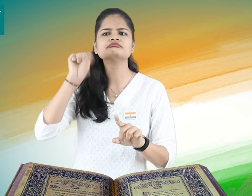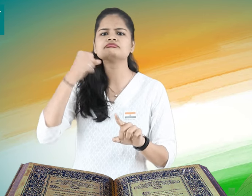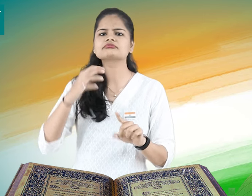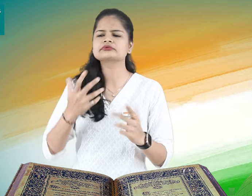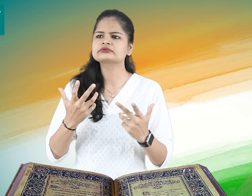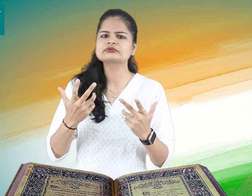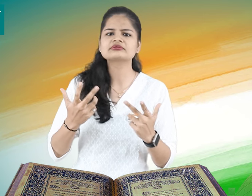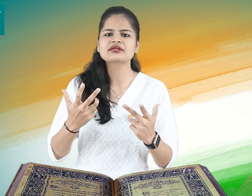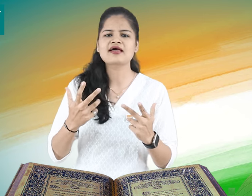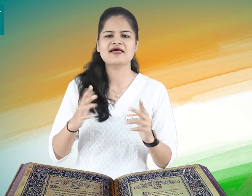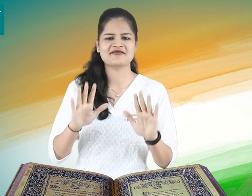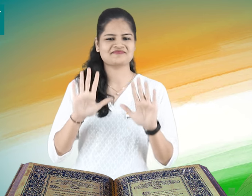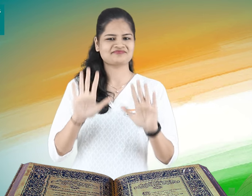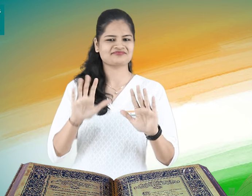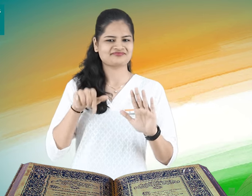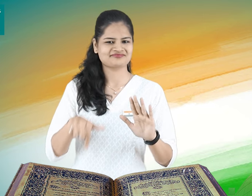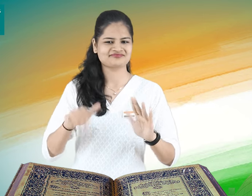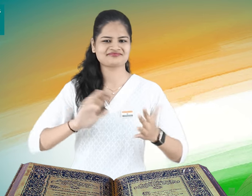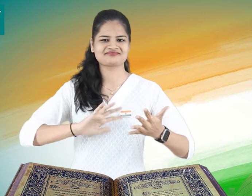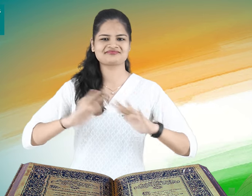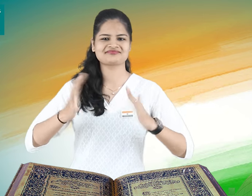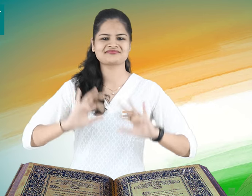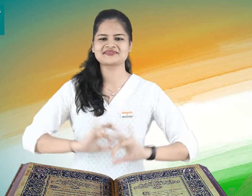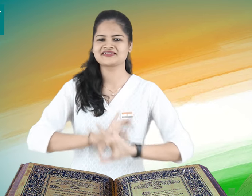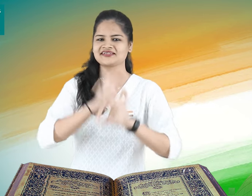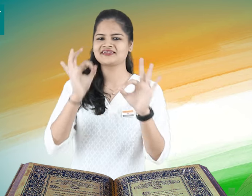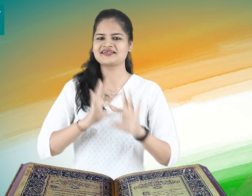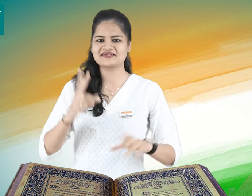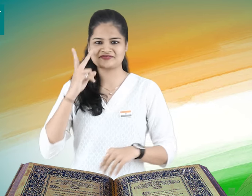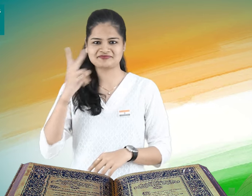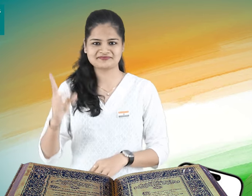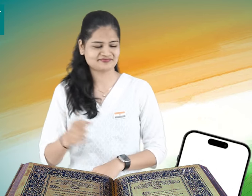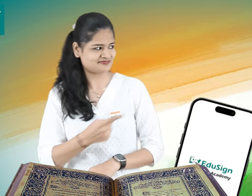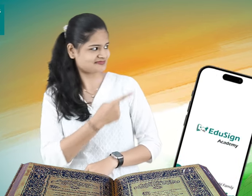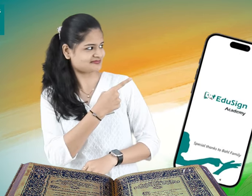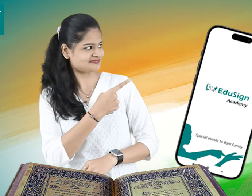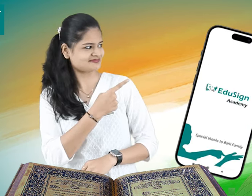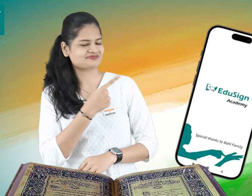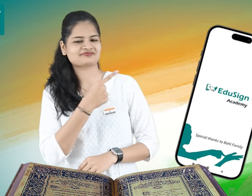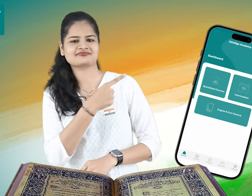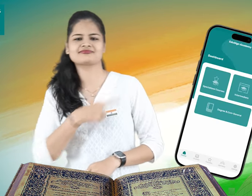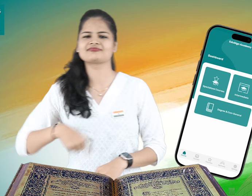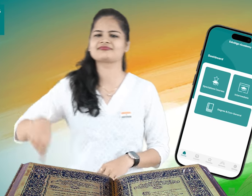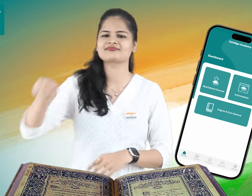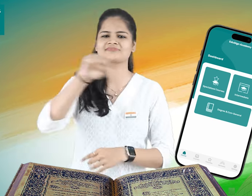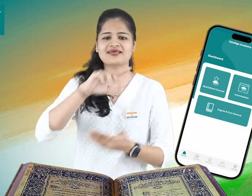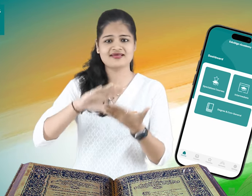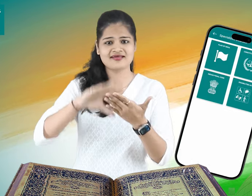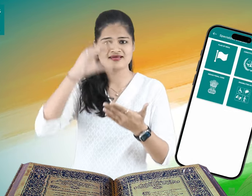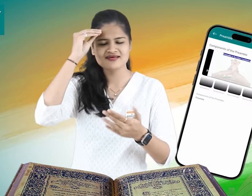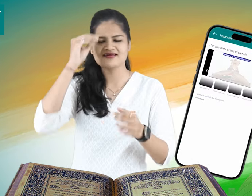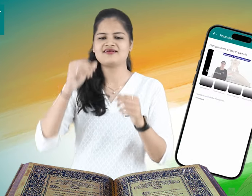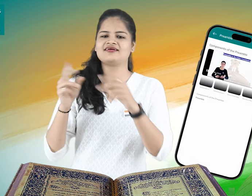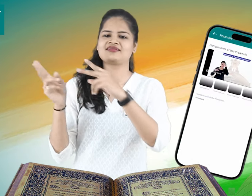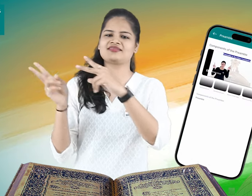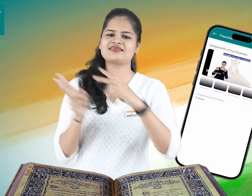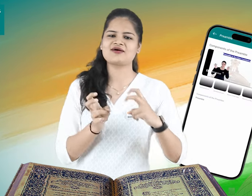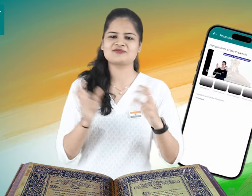wait we got you covered the courses are ready for you in Indian Sign Language check it out here you all come and learn it with EduSign